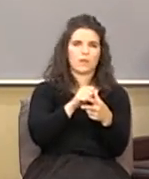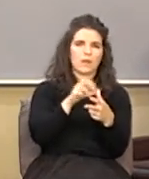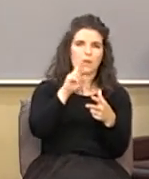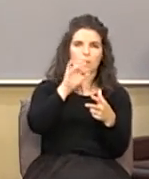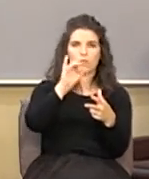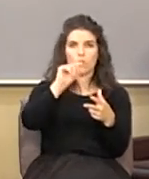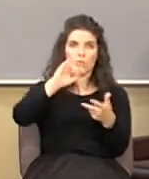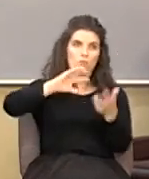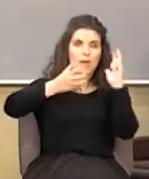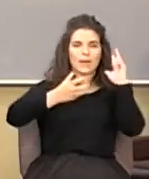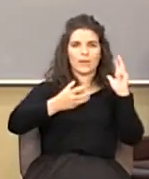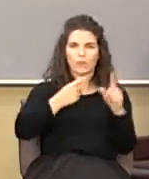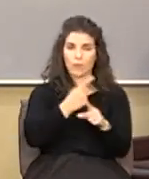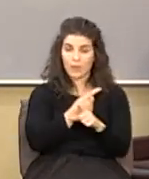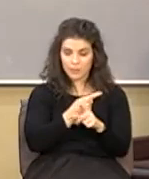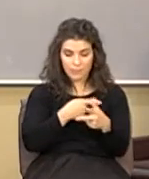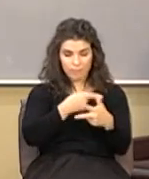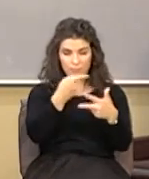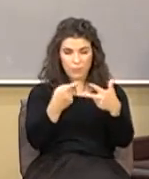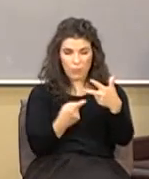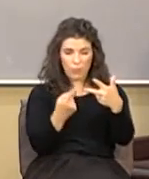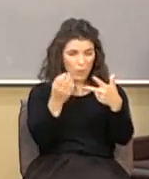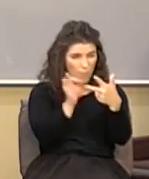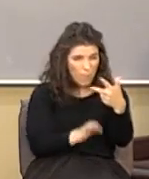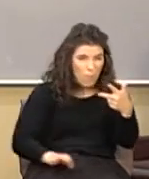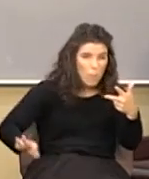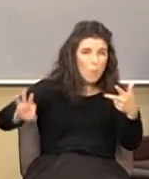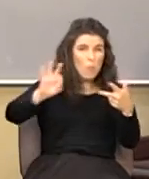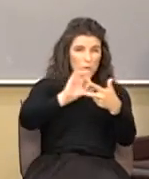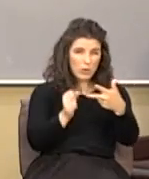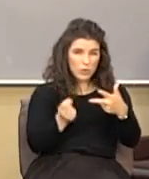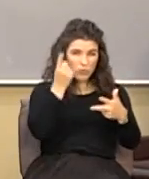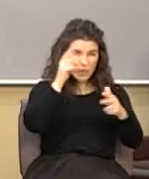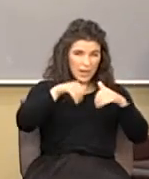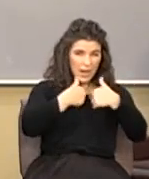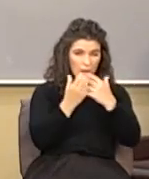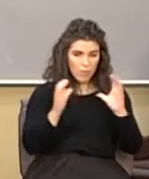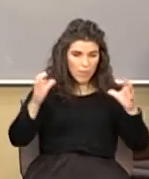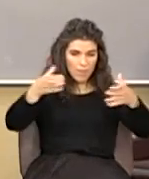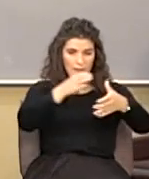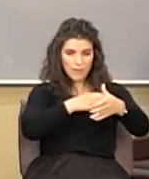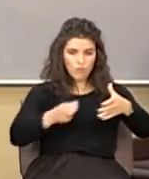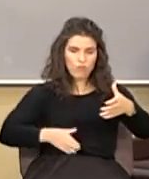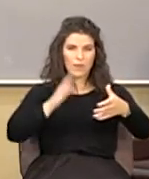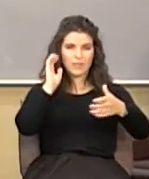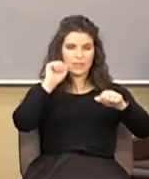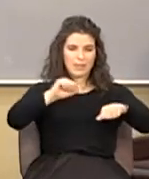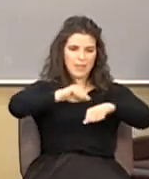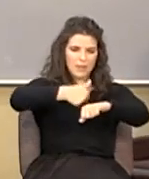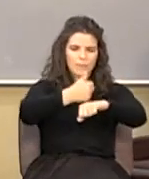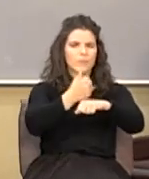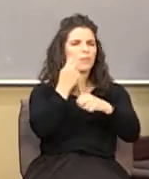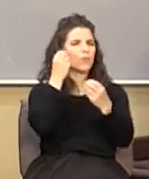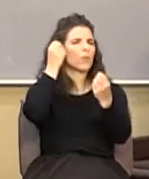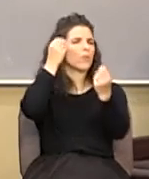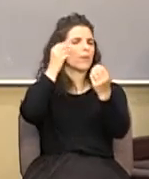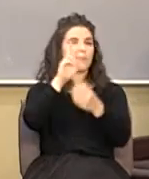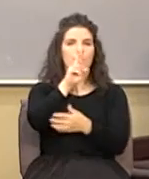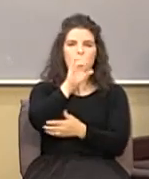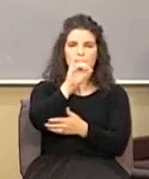is designed to withstand those things. Think about the riots that you've seen the last few weeks.